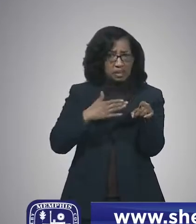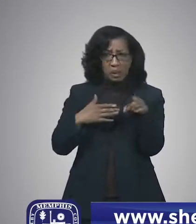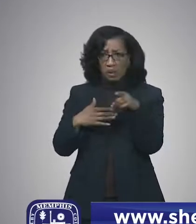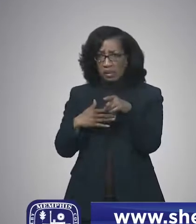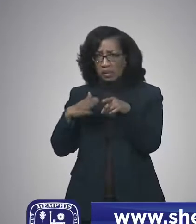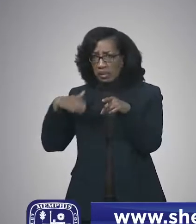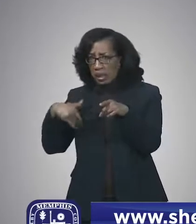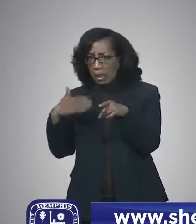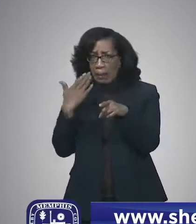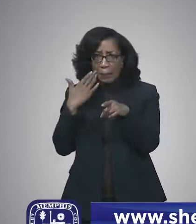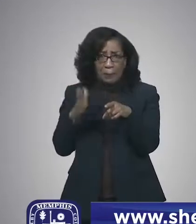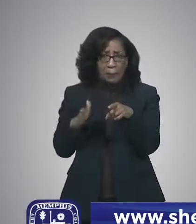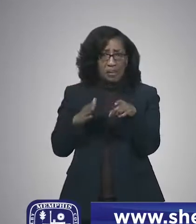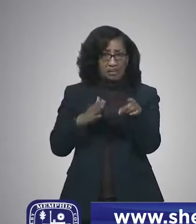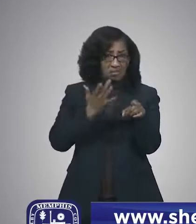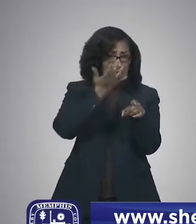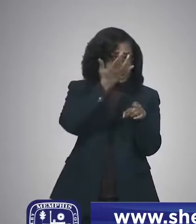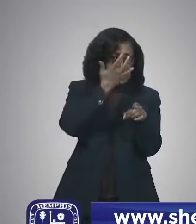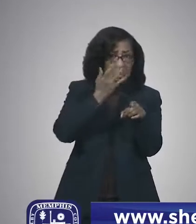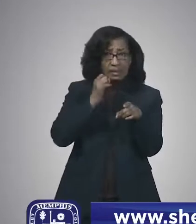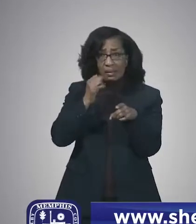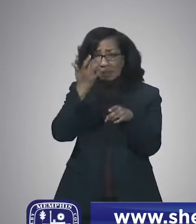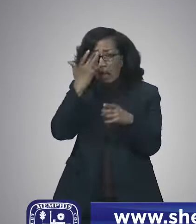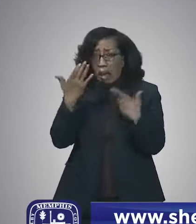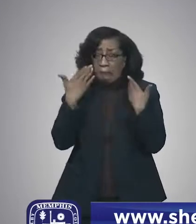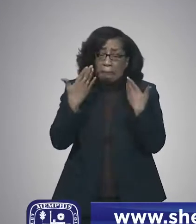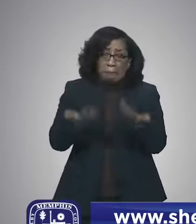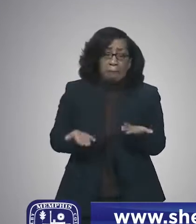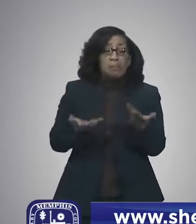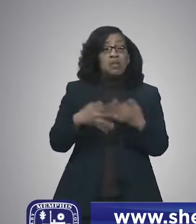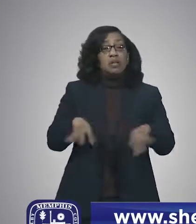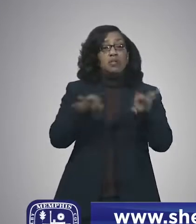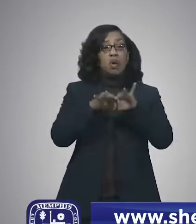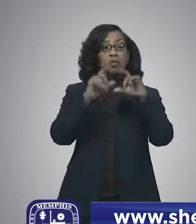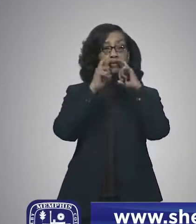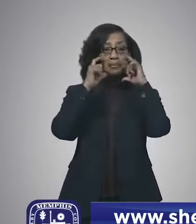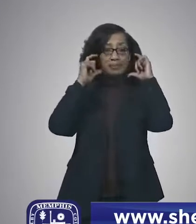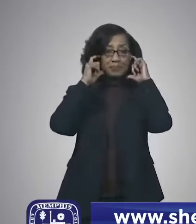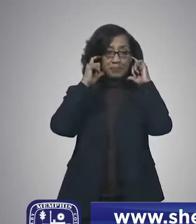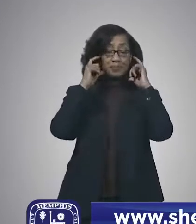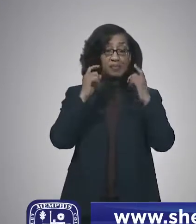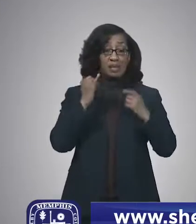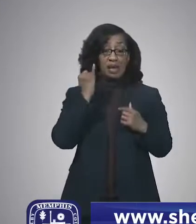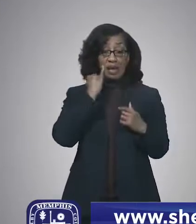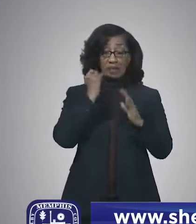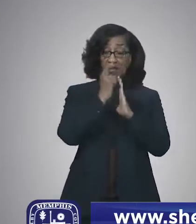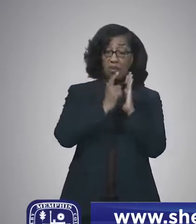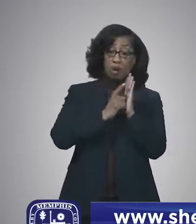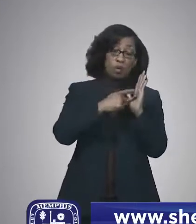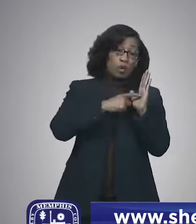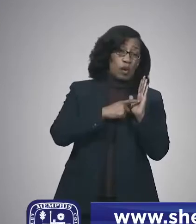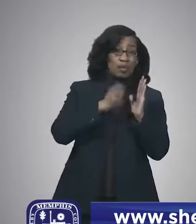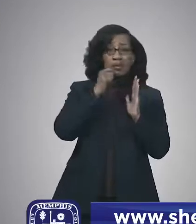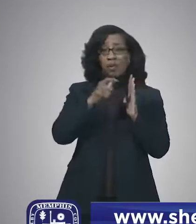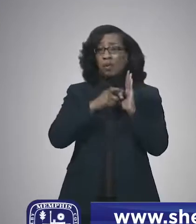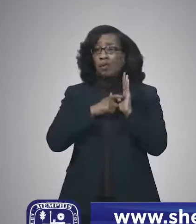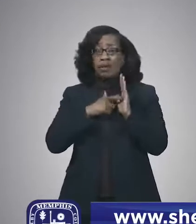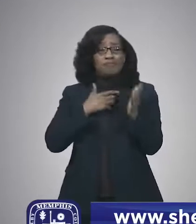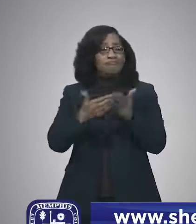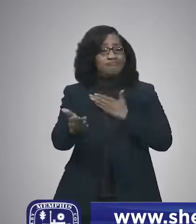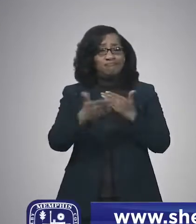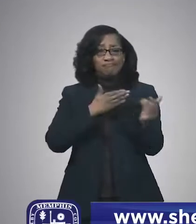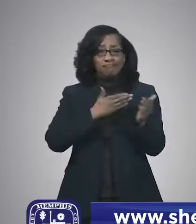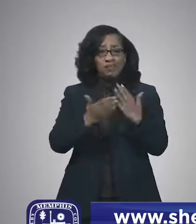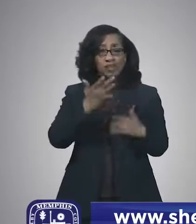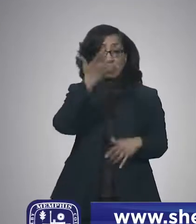of the people around you. That's just good, solid practice, whether there is a requirement in place or not. And so, that is what